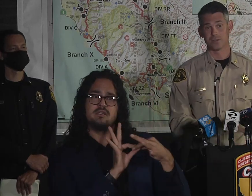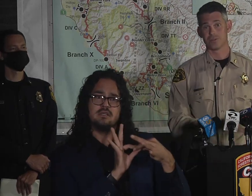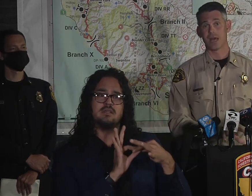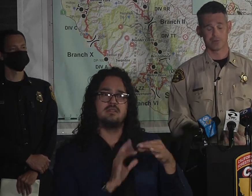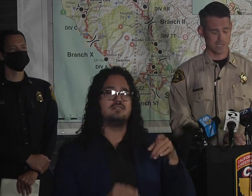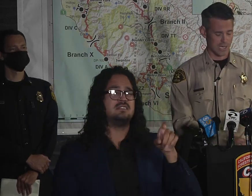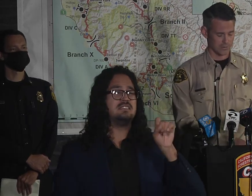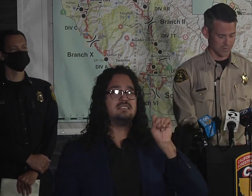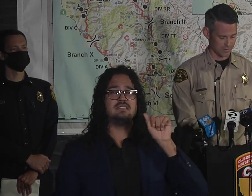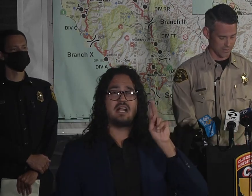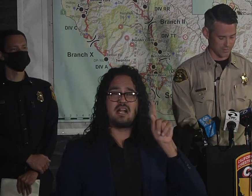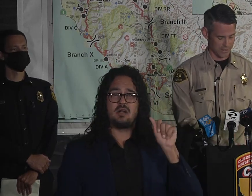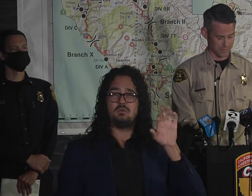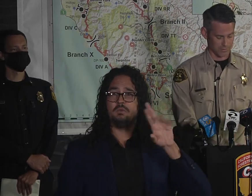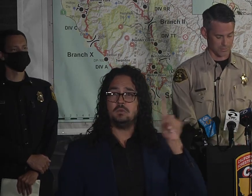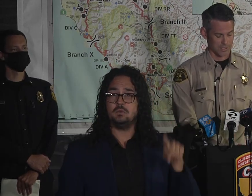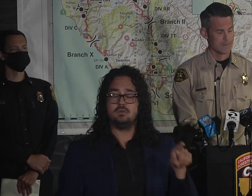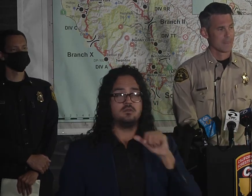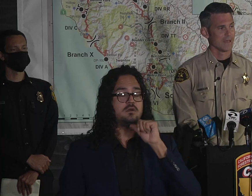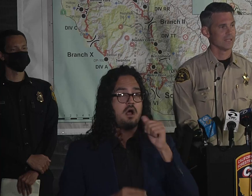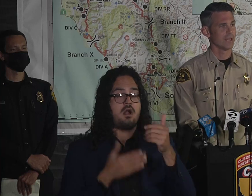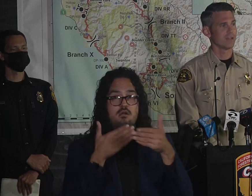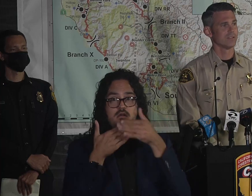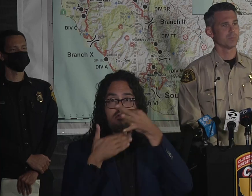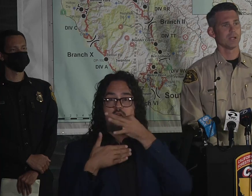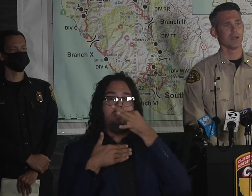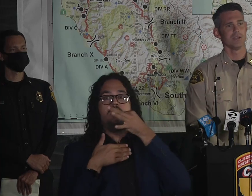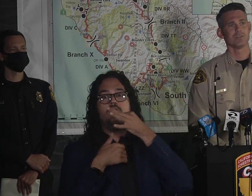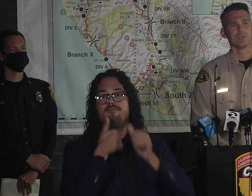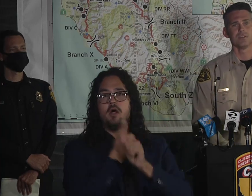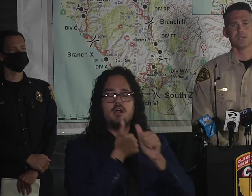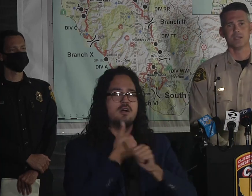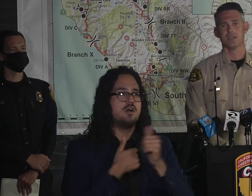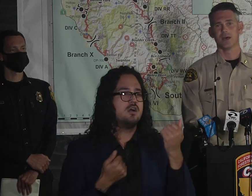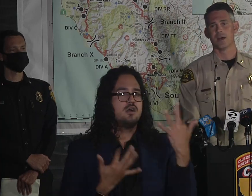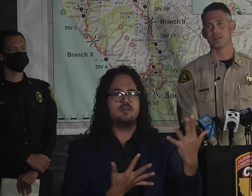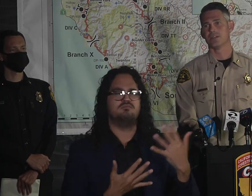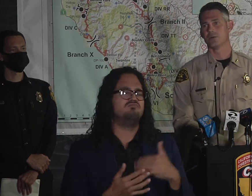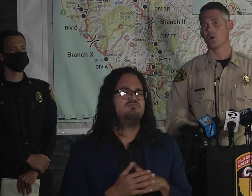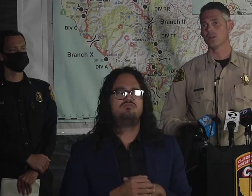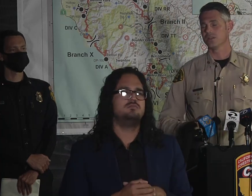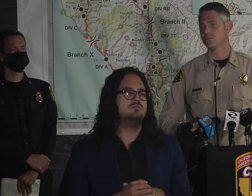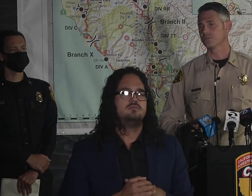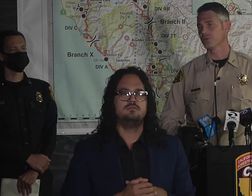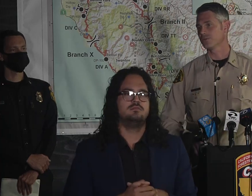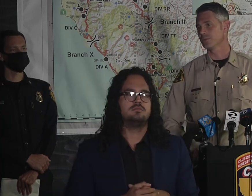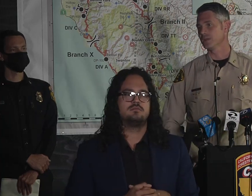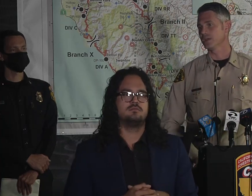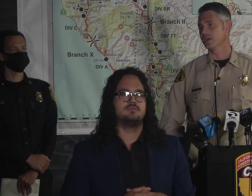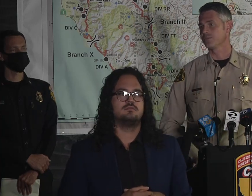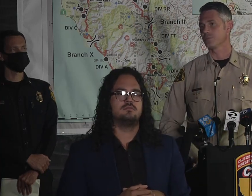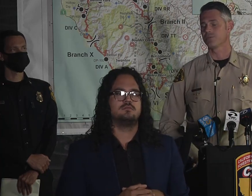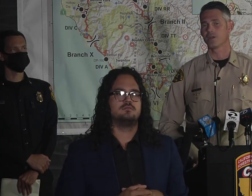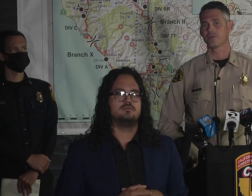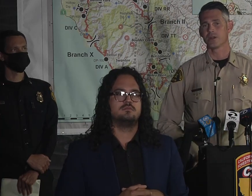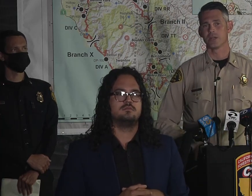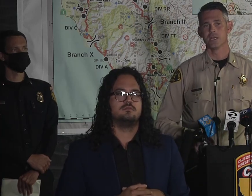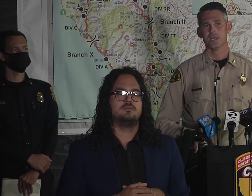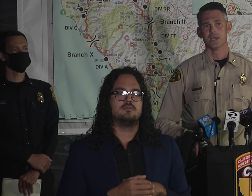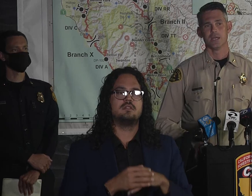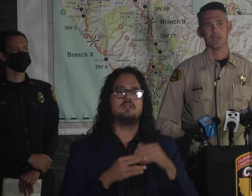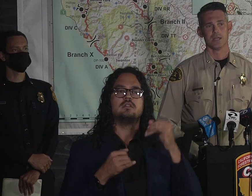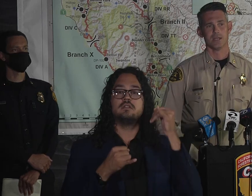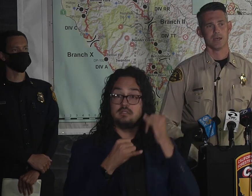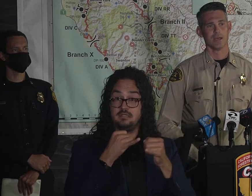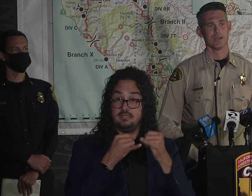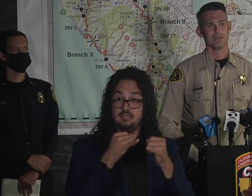or at least there's not right now, to the city of Santa Cruz. And then lastly, there's been a lot of interest in the wallet that was stolen from the firefighter,